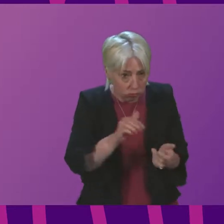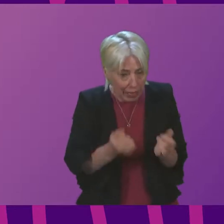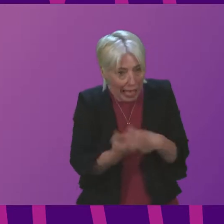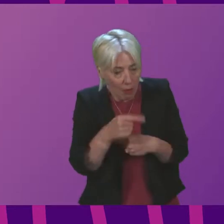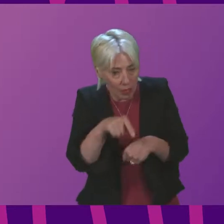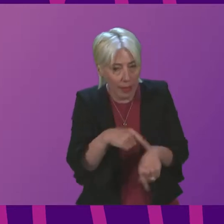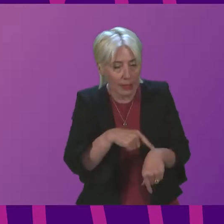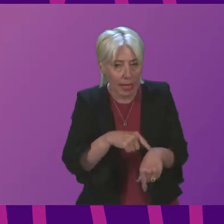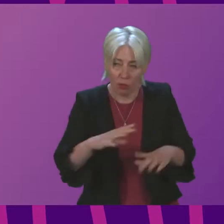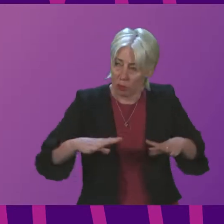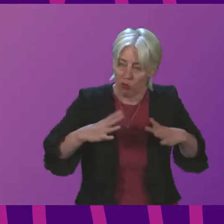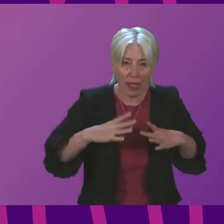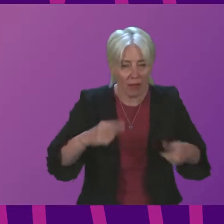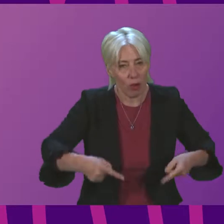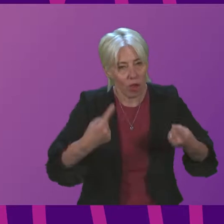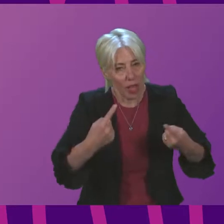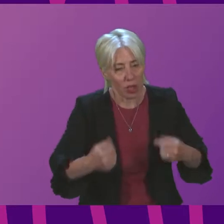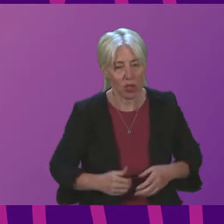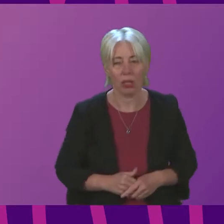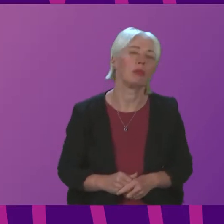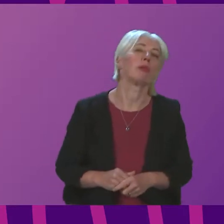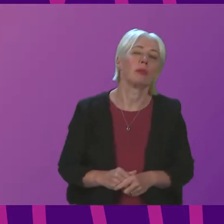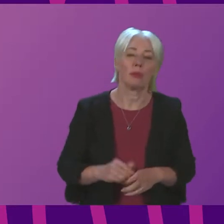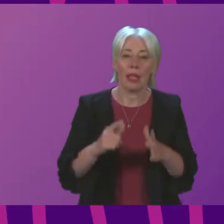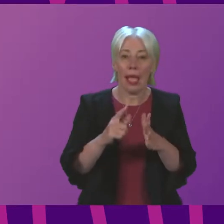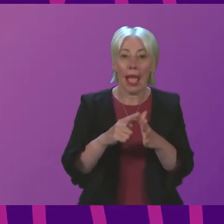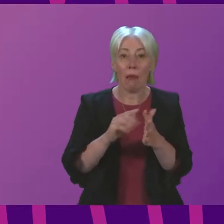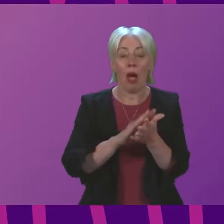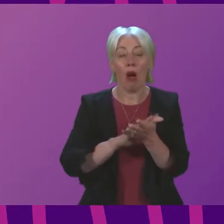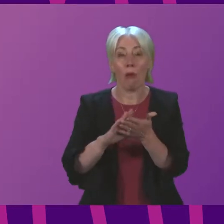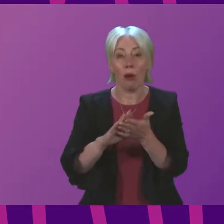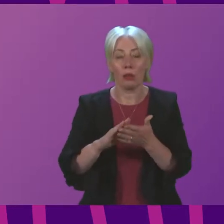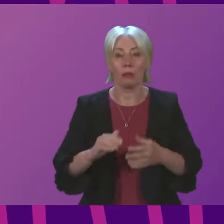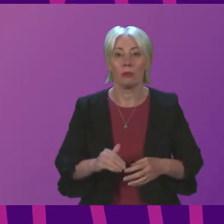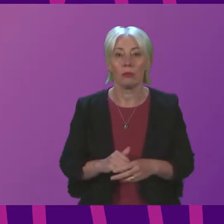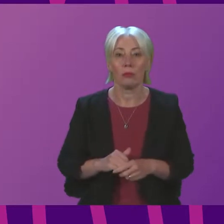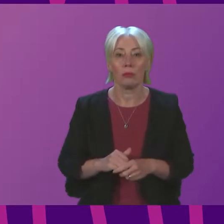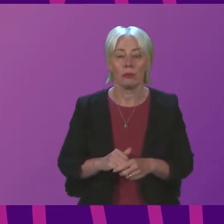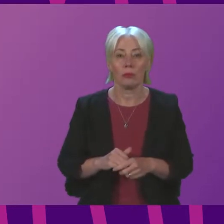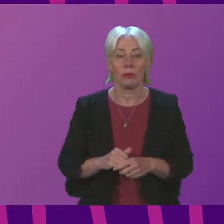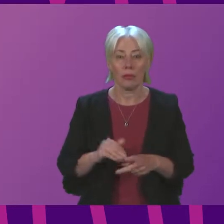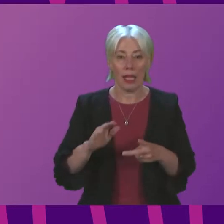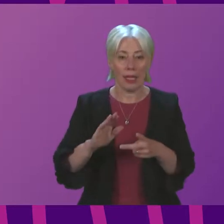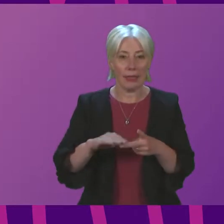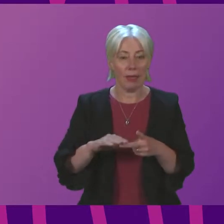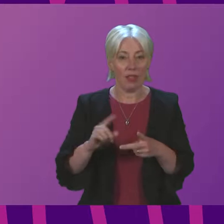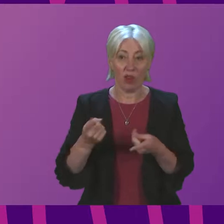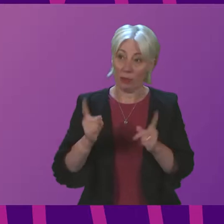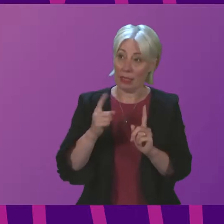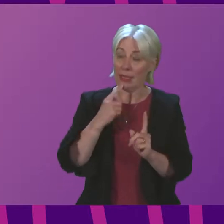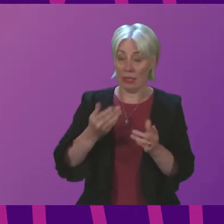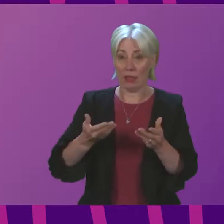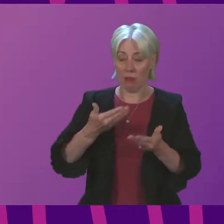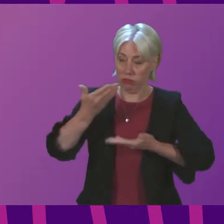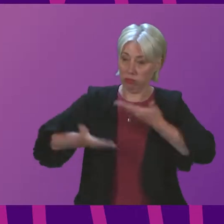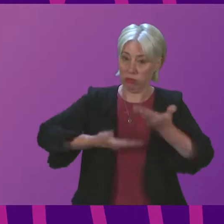to be ready for the challenges that came Emma Harper to be followed by Beatrice Wisher The Deputy First Minister has outlined what action